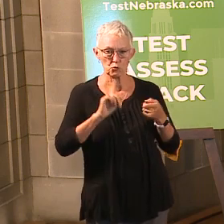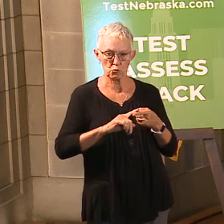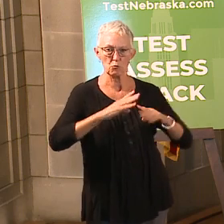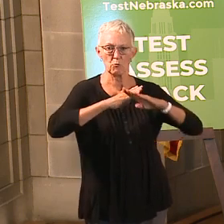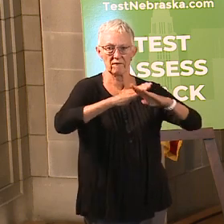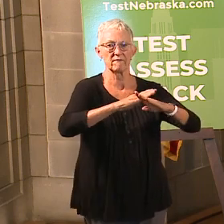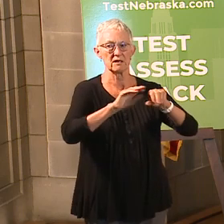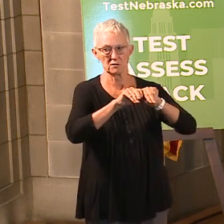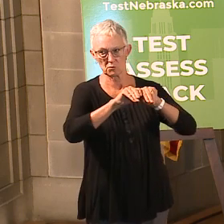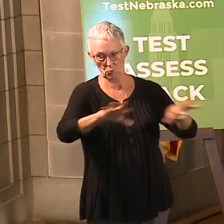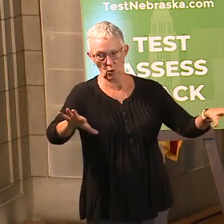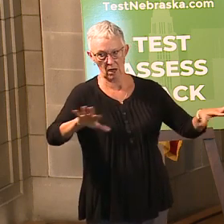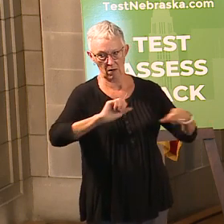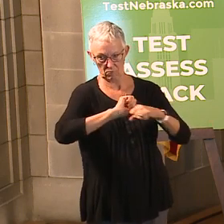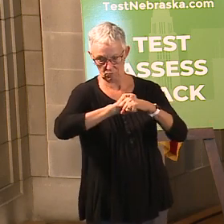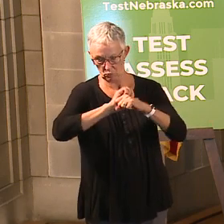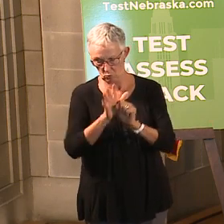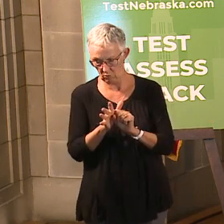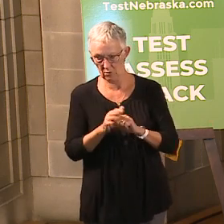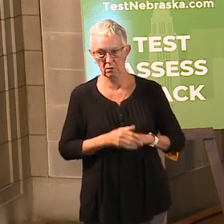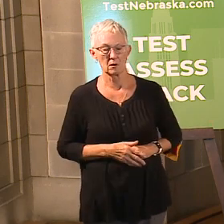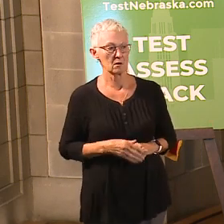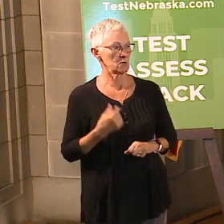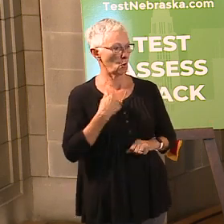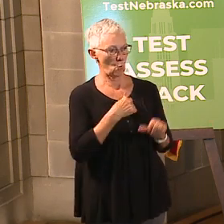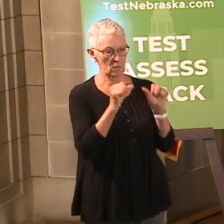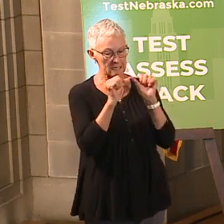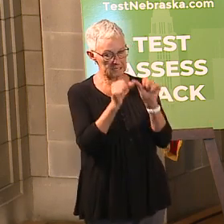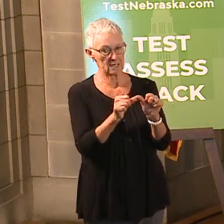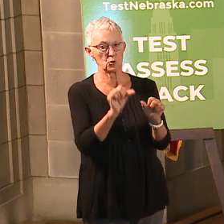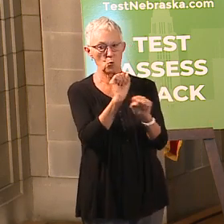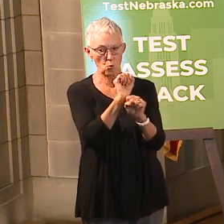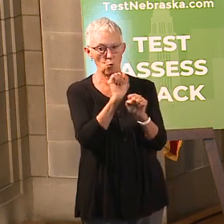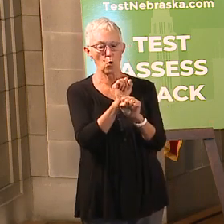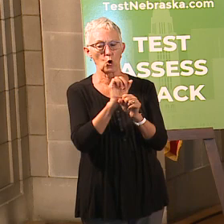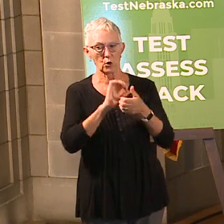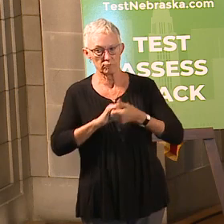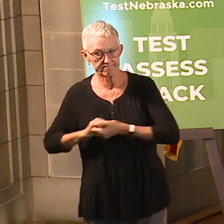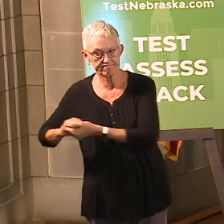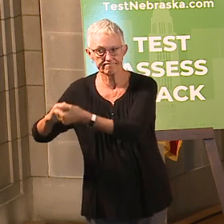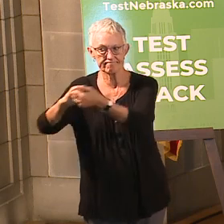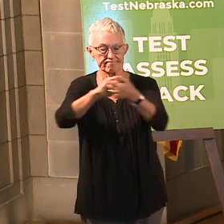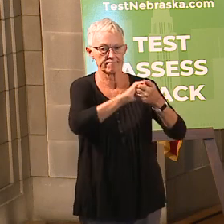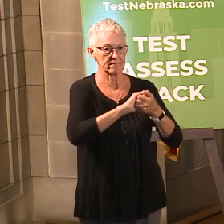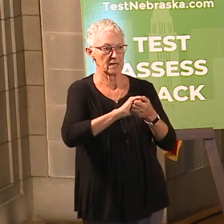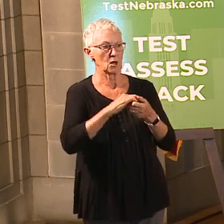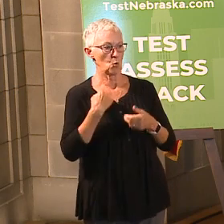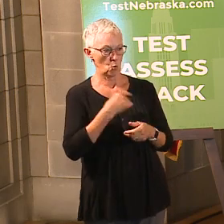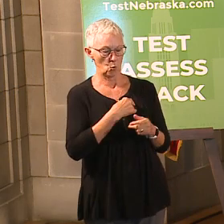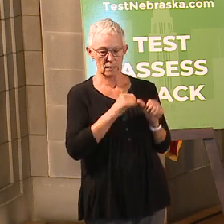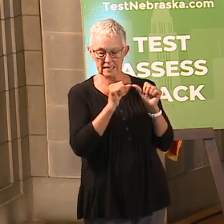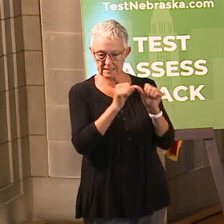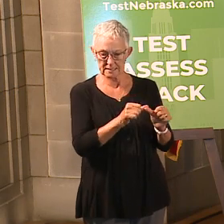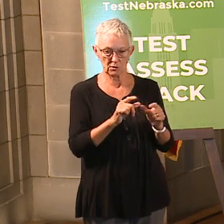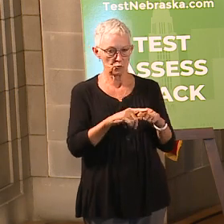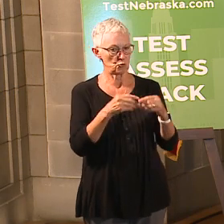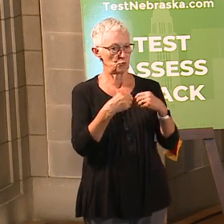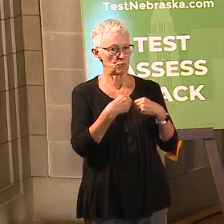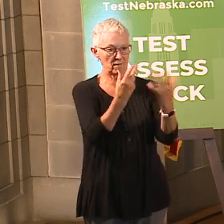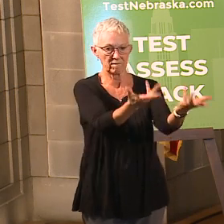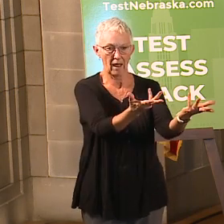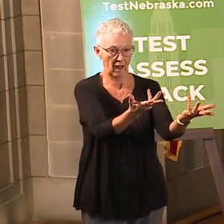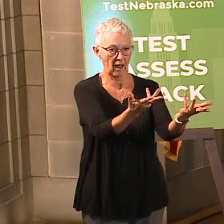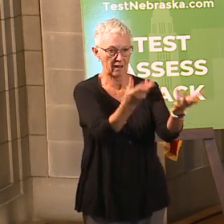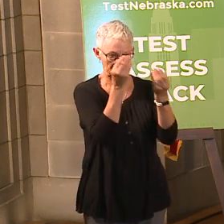spread of the coronavirus and that we continue to do that work in partnership. We continue to lay out guidance from the Department of Education, from our health